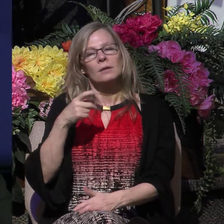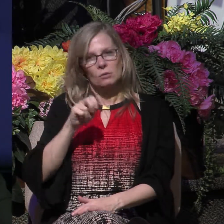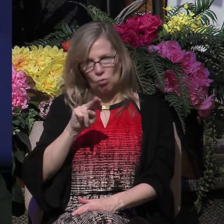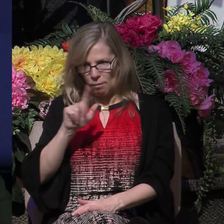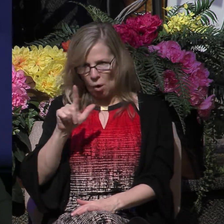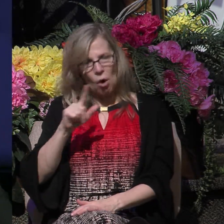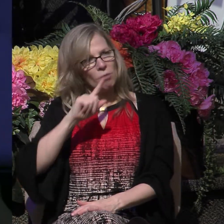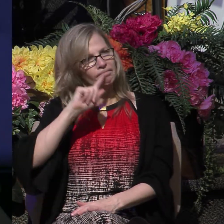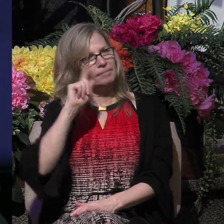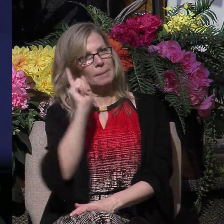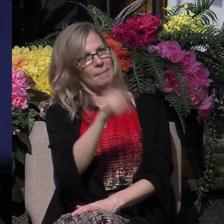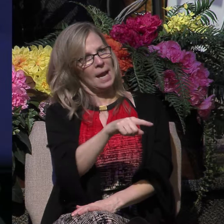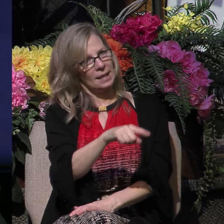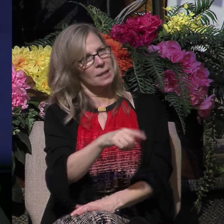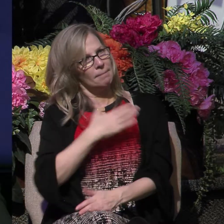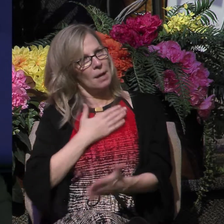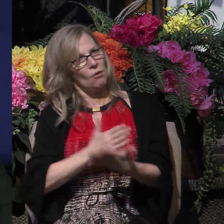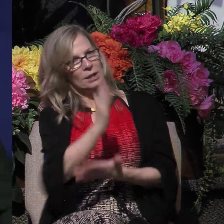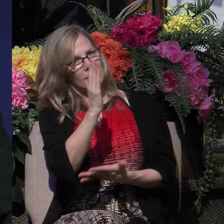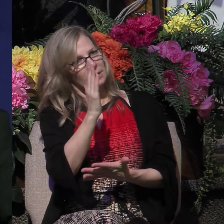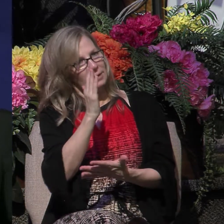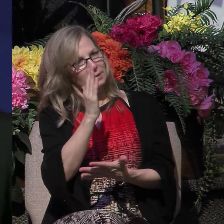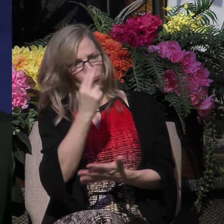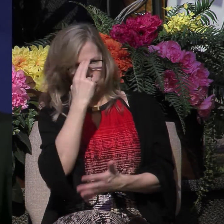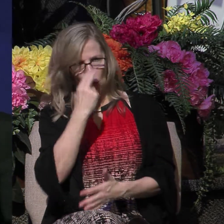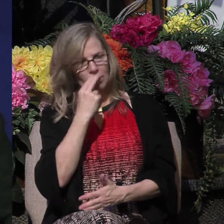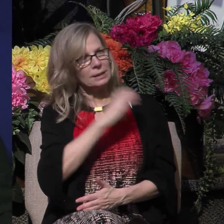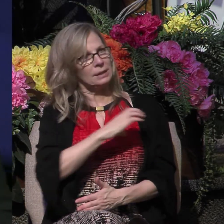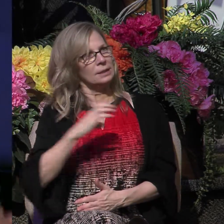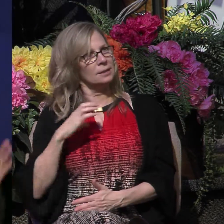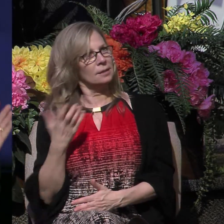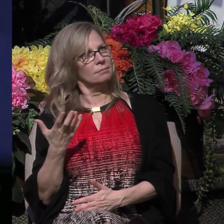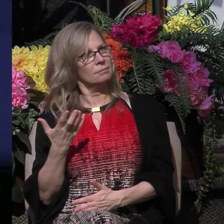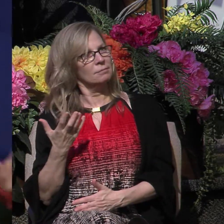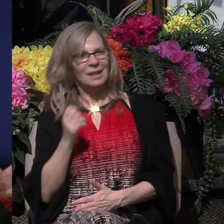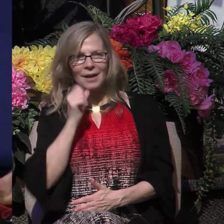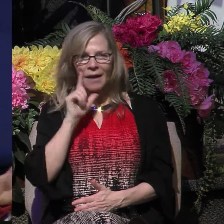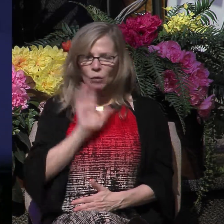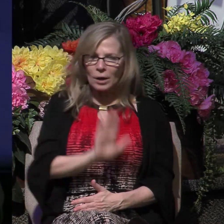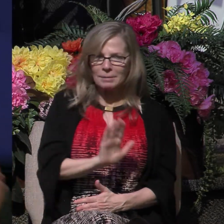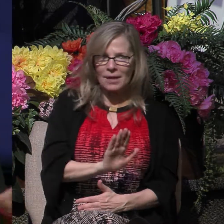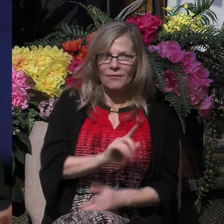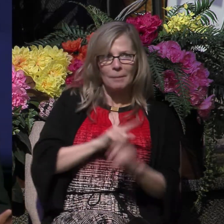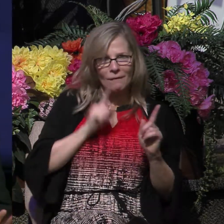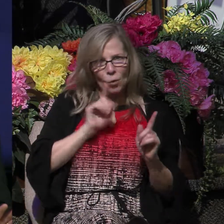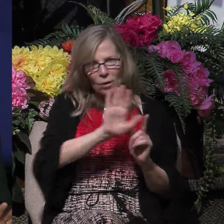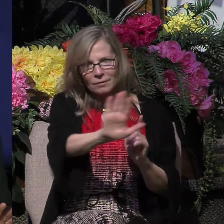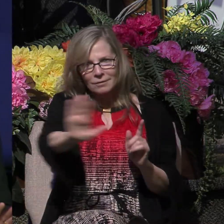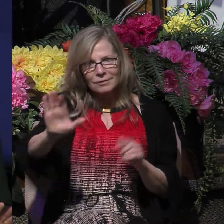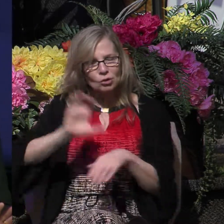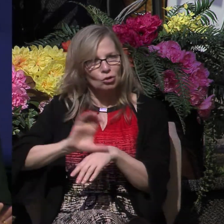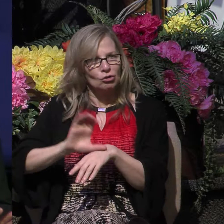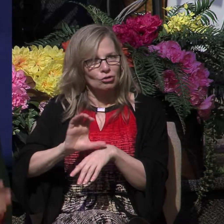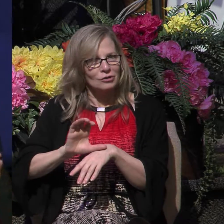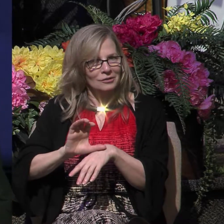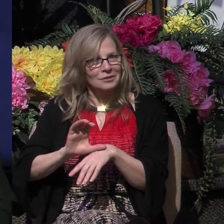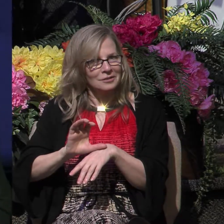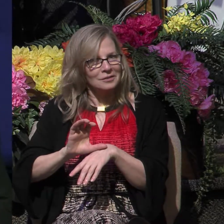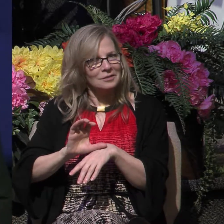demanded his rights as a Roman citizen, not for his sake, but for their sake, by making these